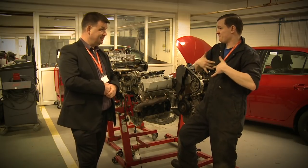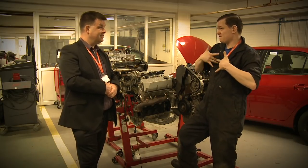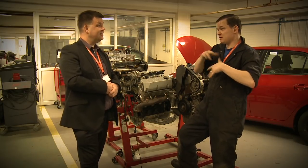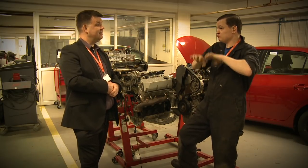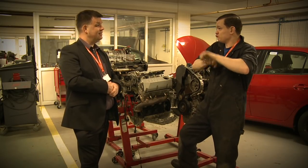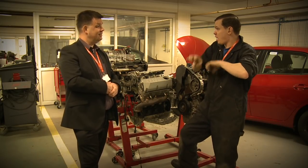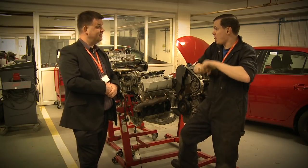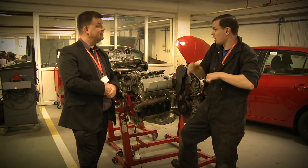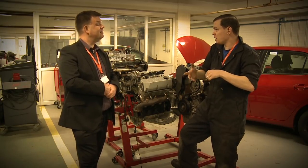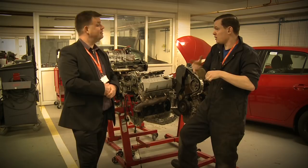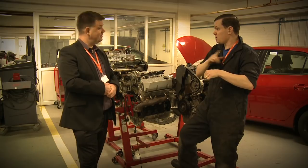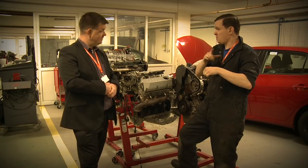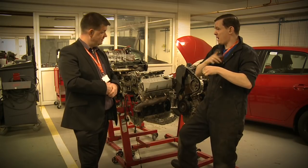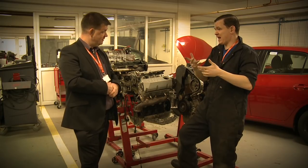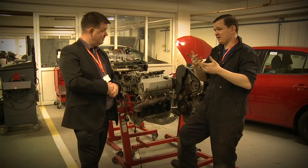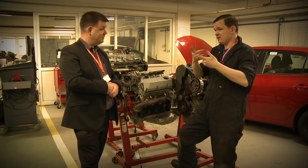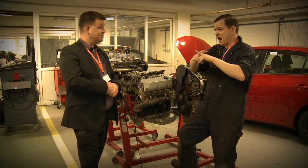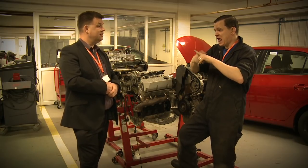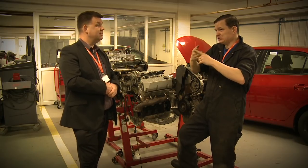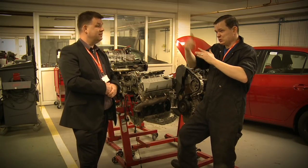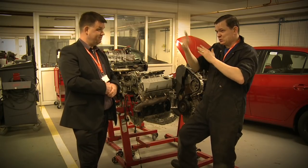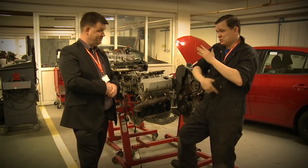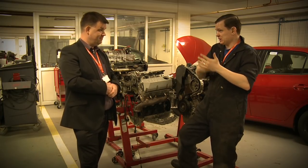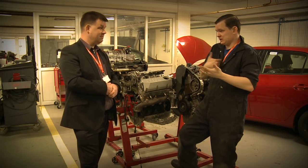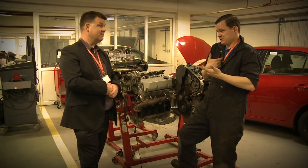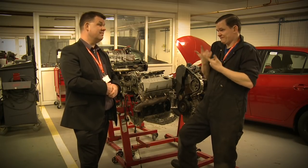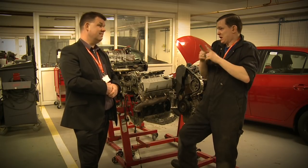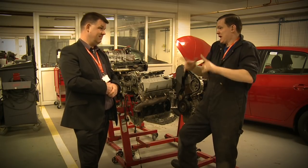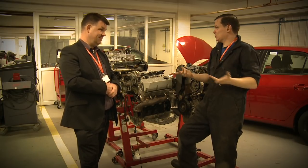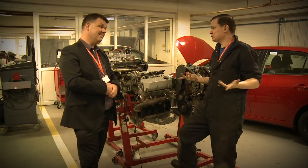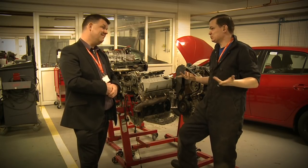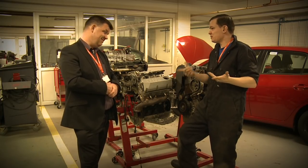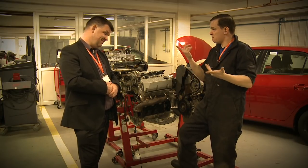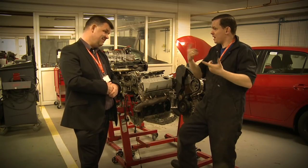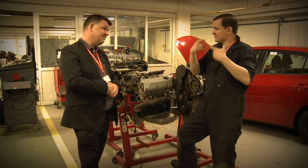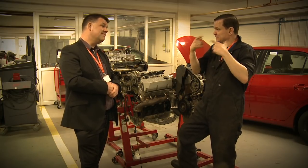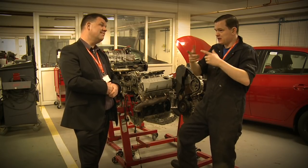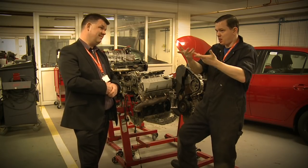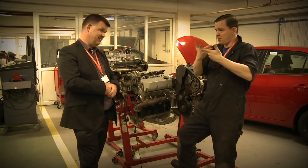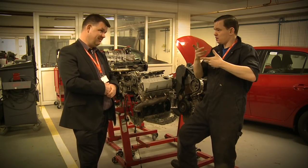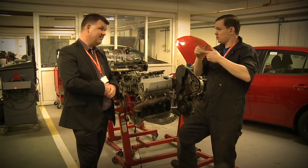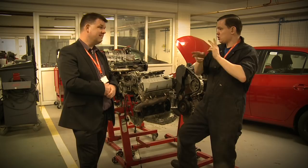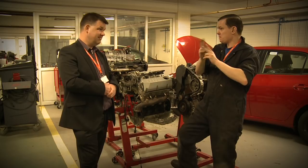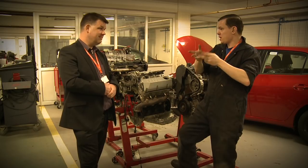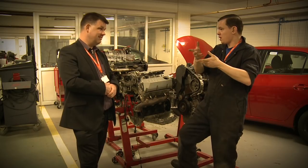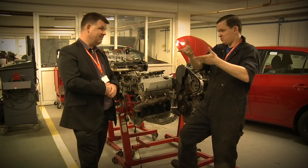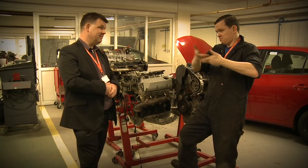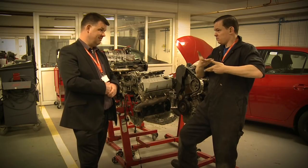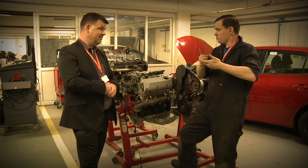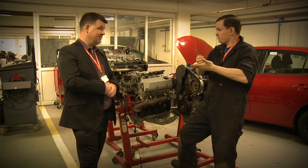the English is really complex and of course it's not my first language. But they've provided me with interpreting services and plenty of support throughout my time at the college.